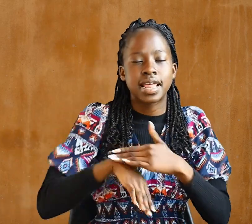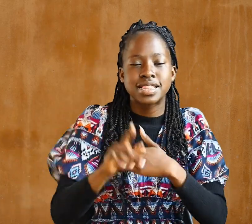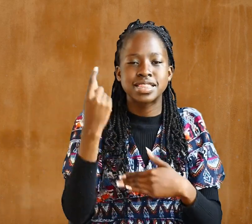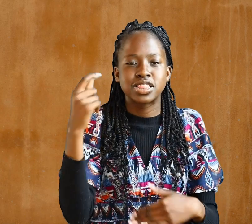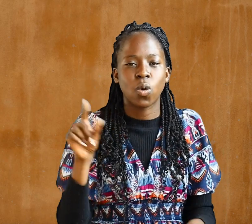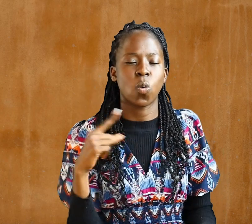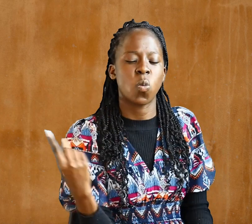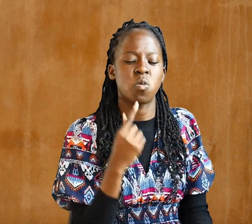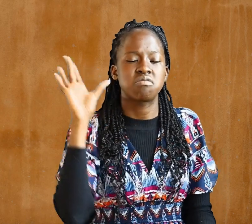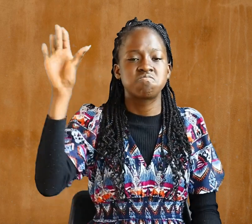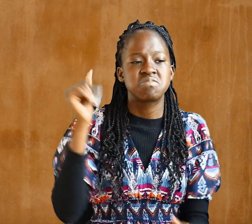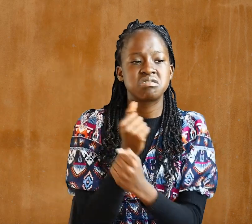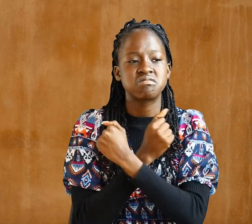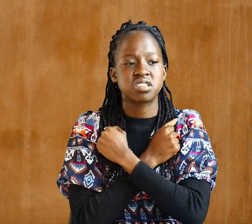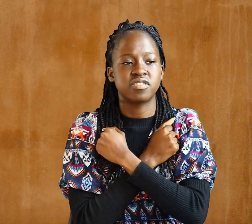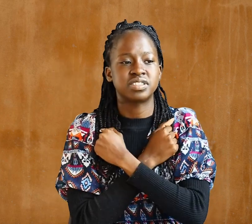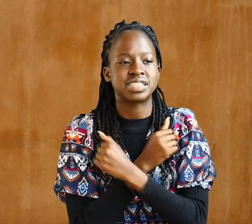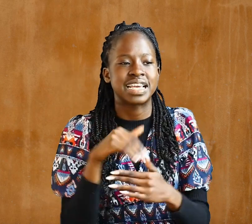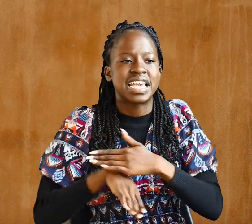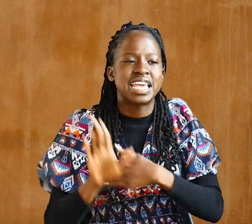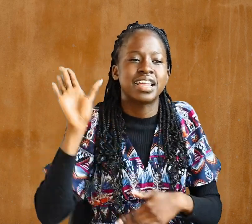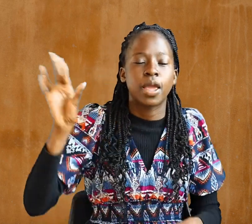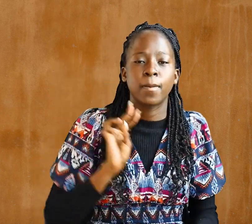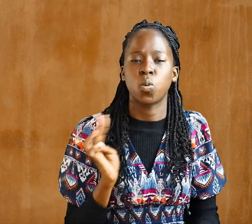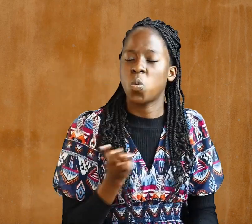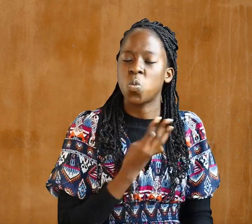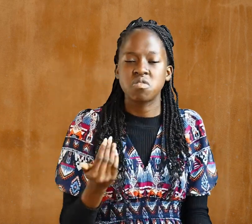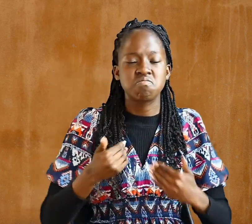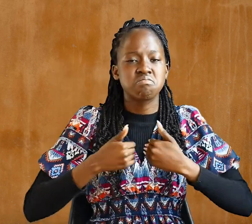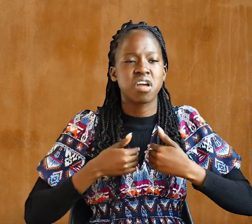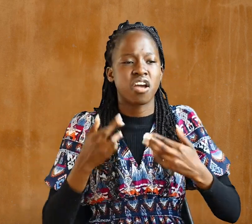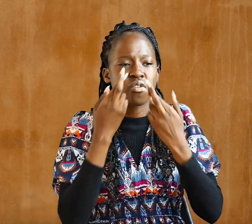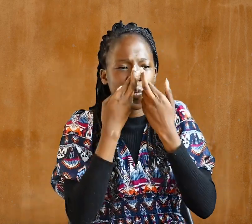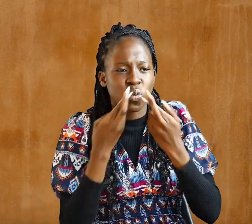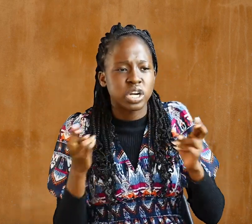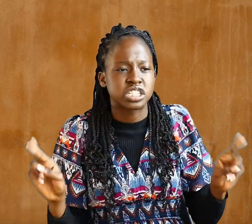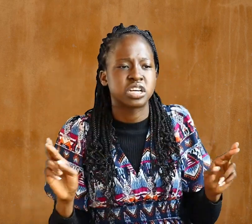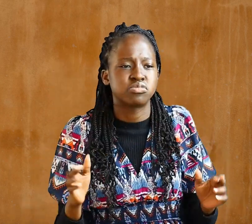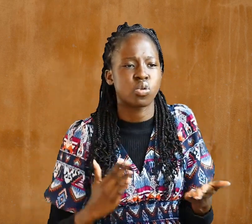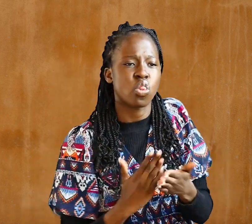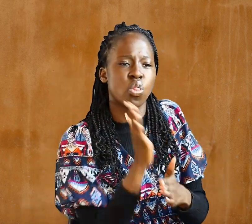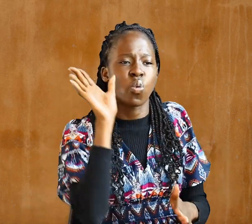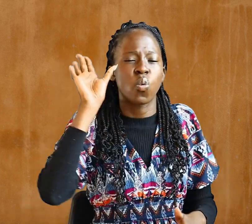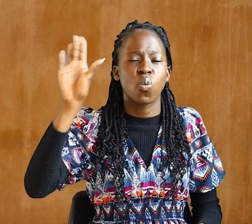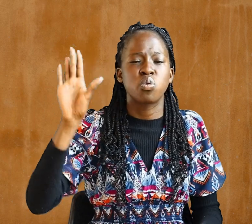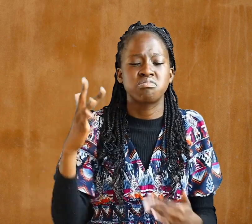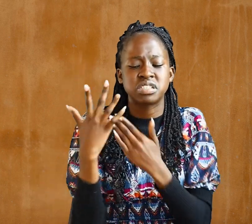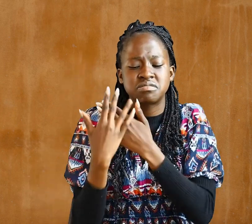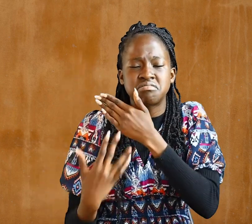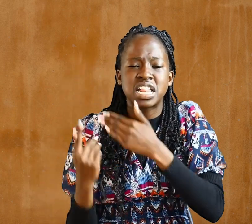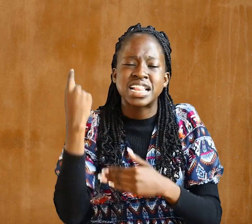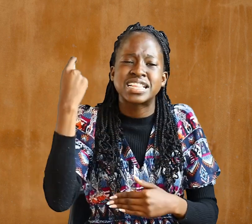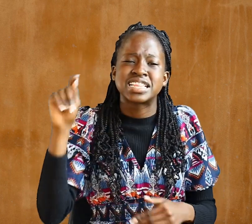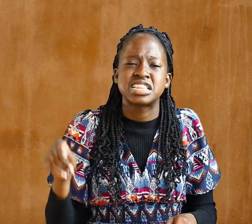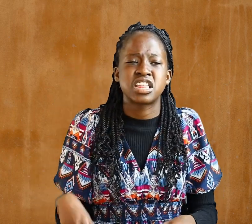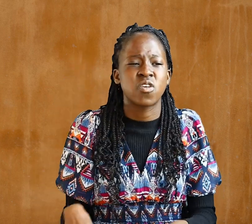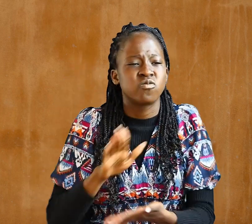loves. In him we have redemption through his blood, the forgiveness of sins in